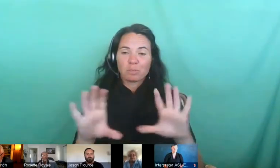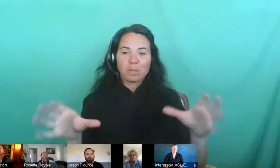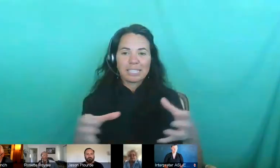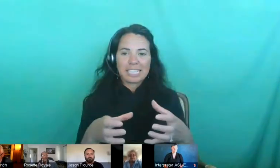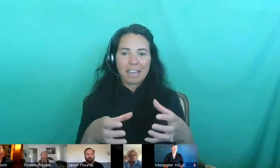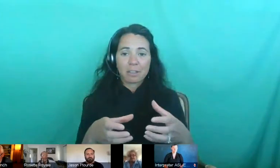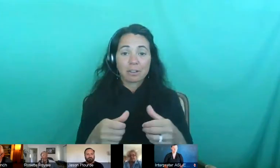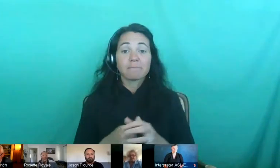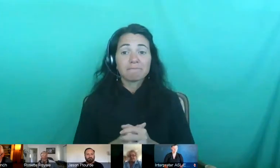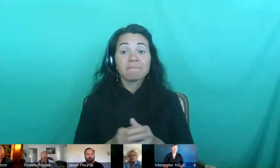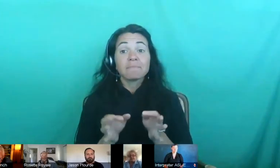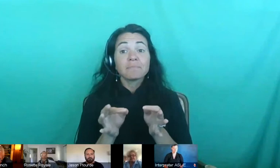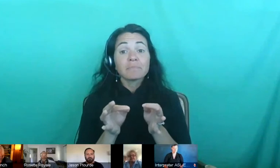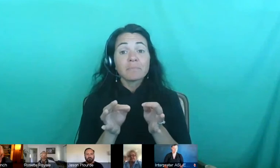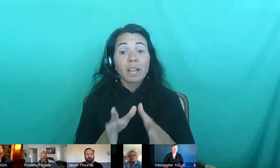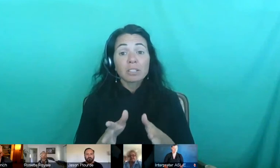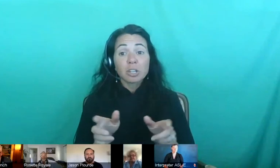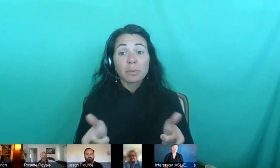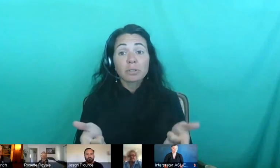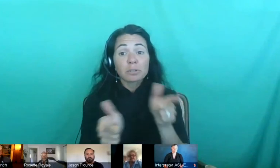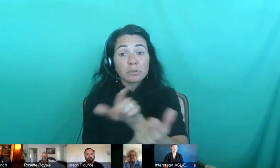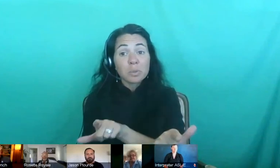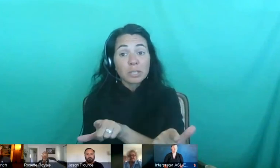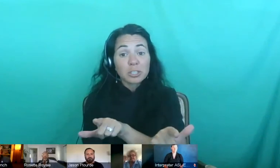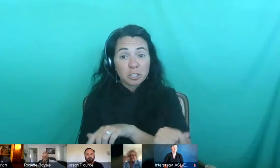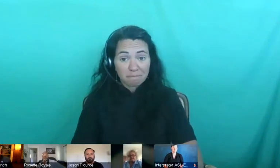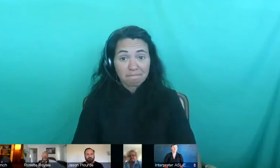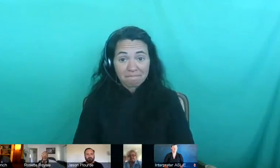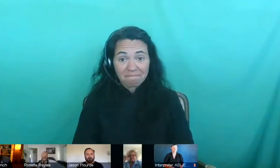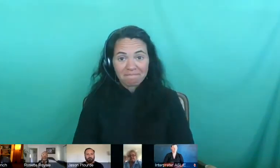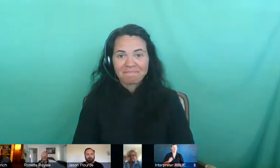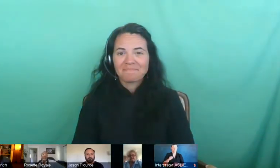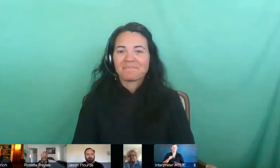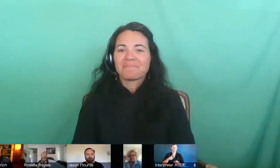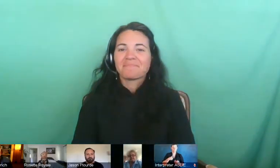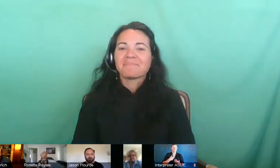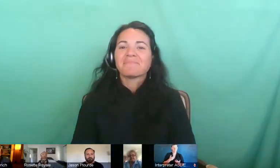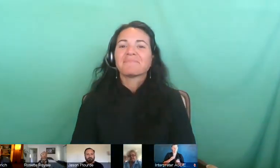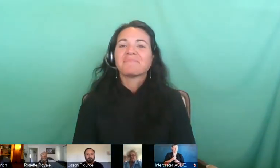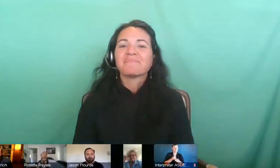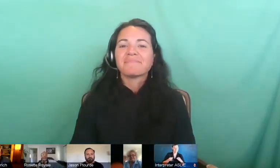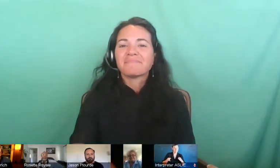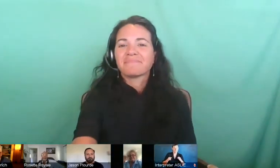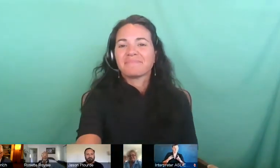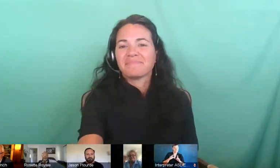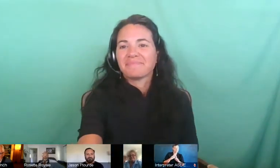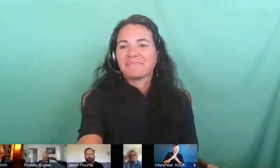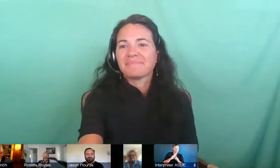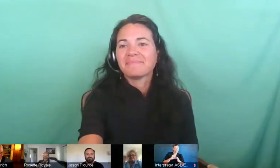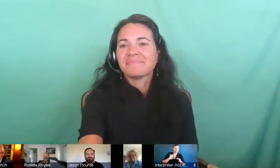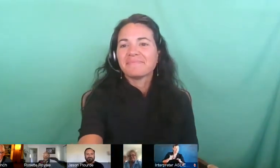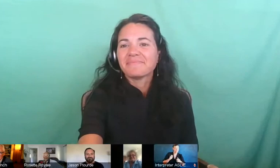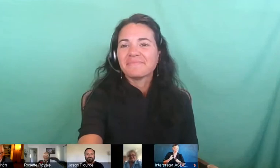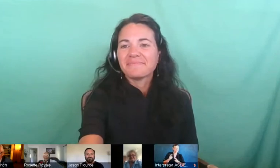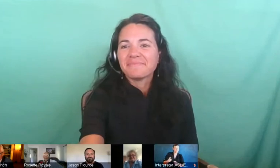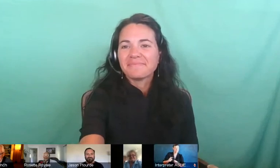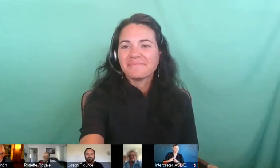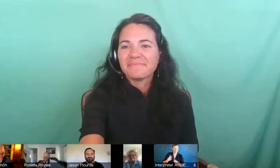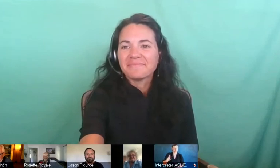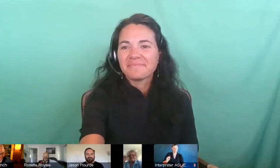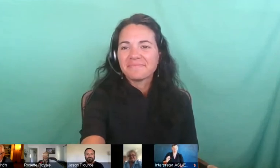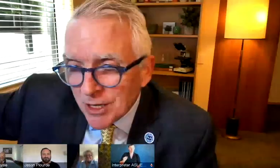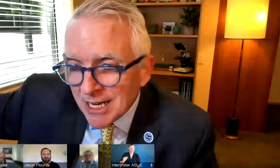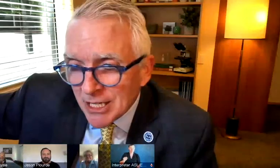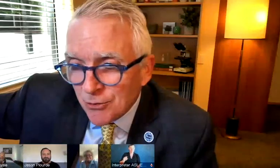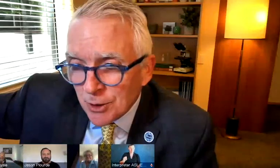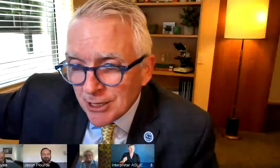want to thank you. I'm going to give the last word in 20 seconds to Rosette. We are at 40 years. Did you think we were going to